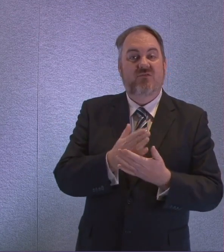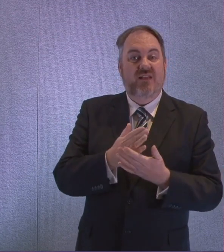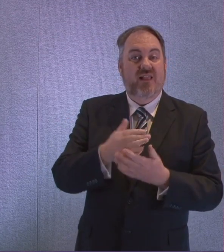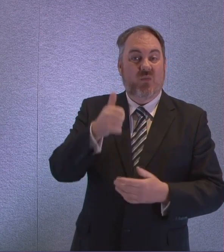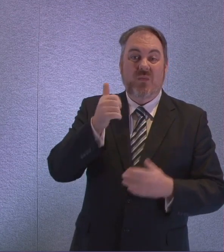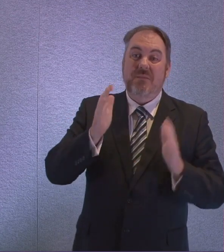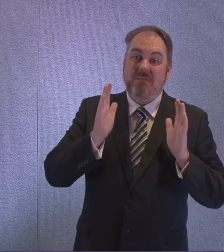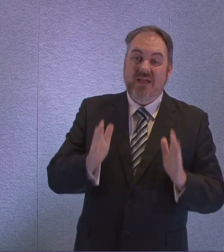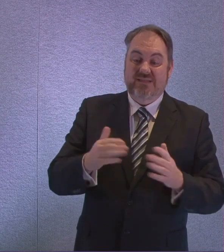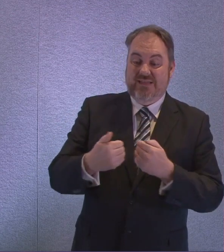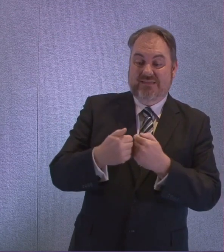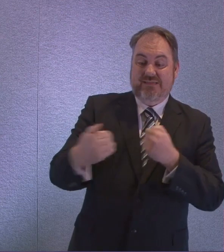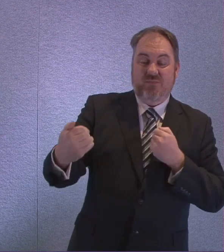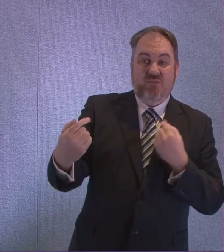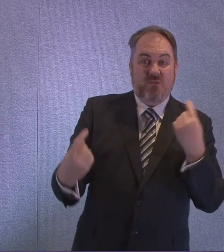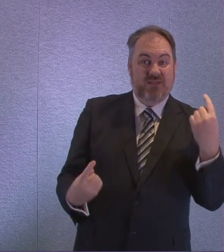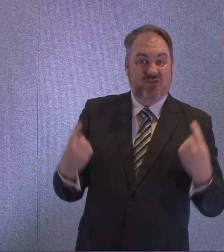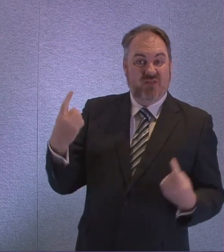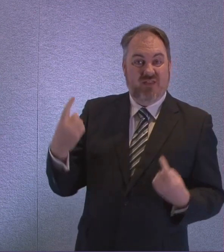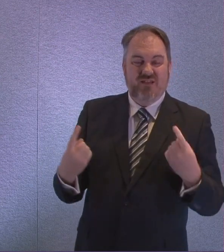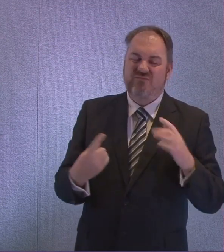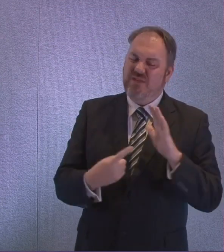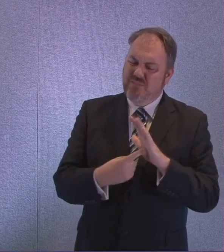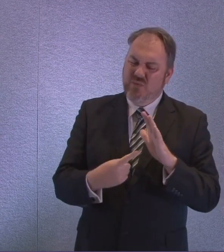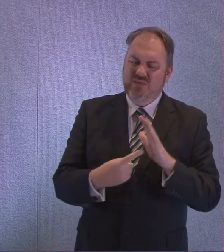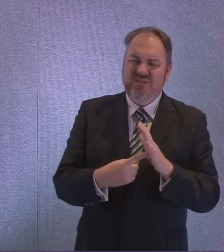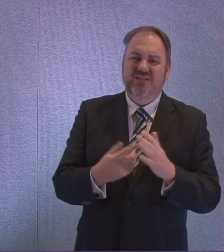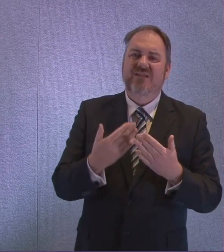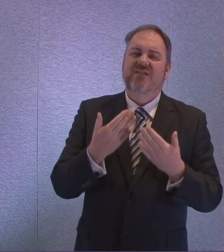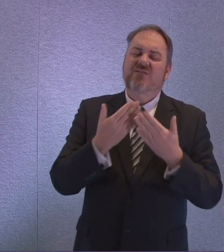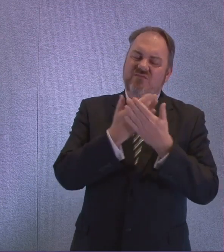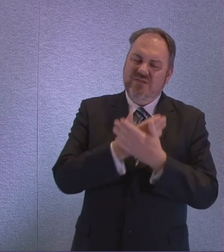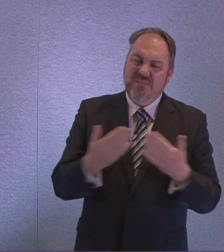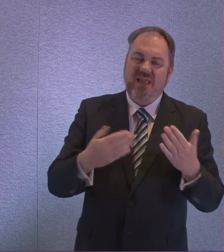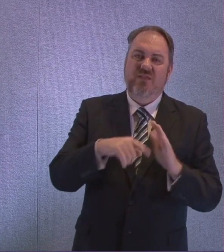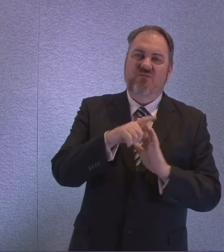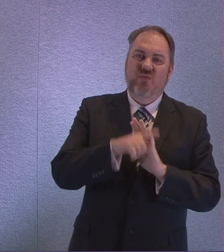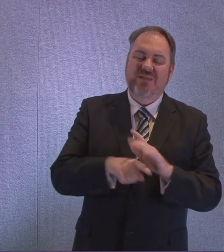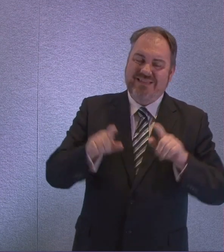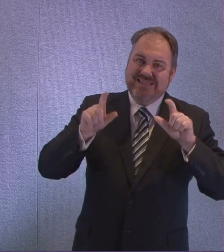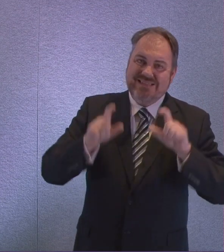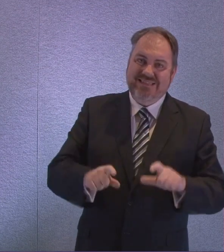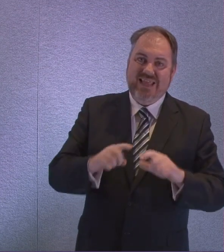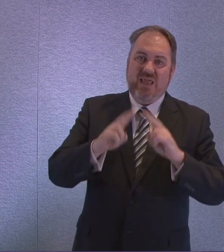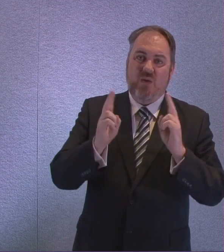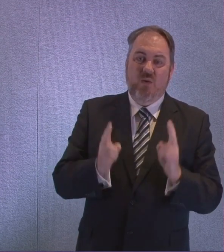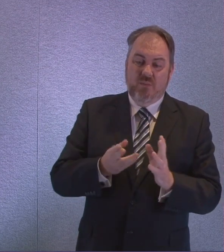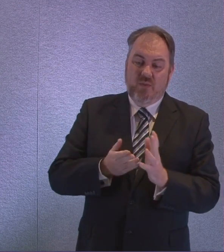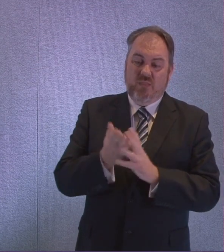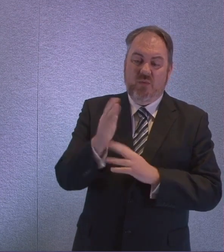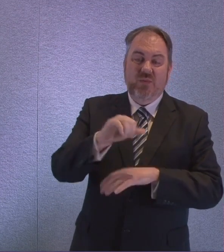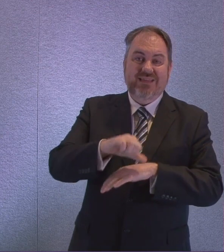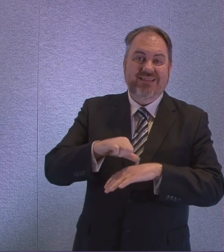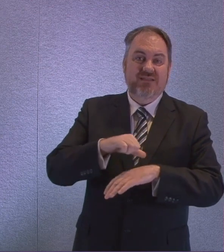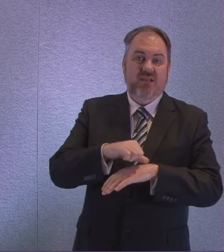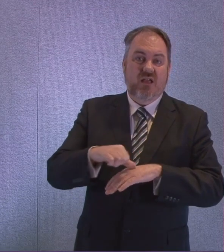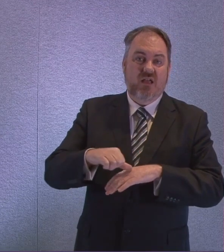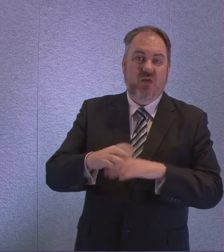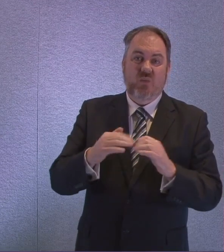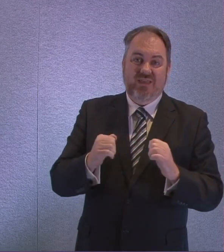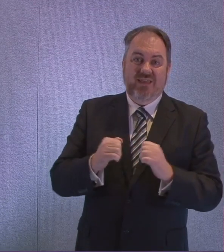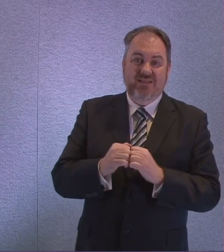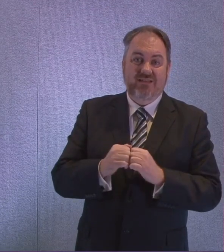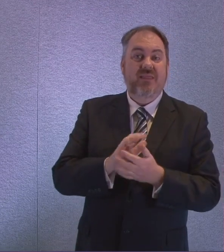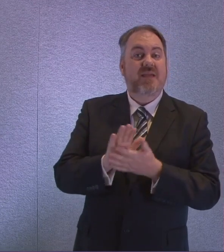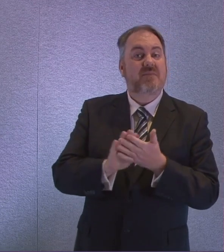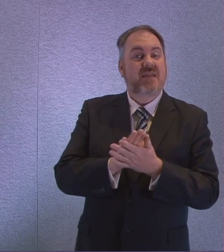apart from them. But please do follow the rules and stay at home over Easter. By doing that, all of us can help to slow down the spread of this virus.